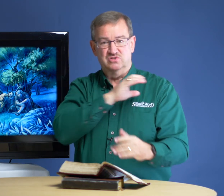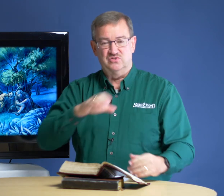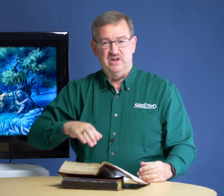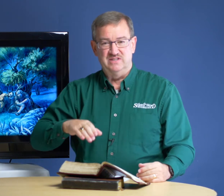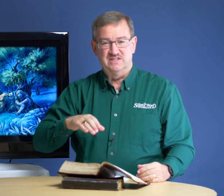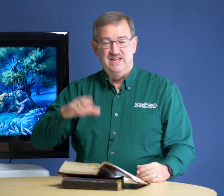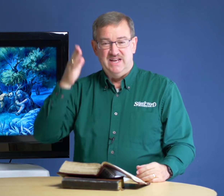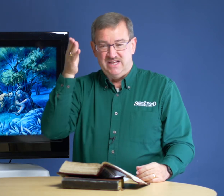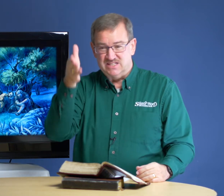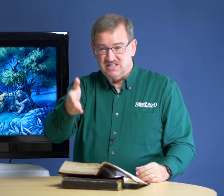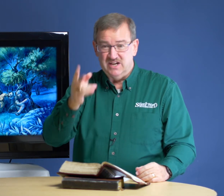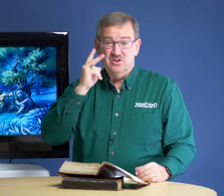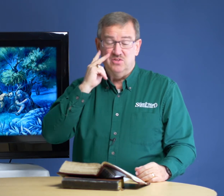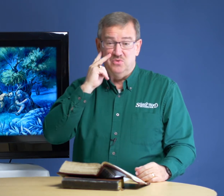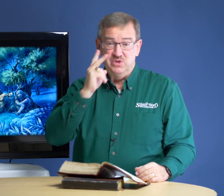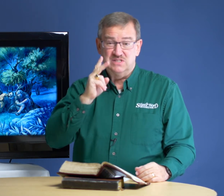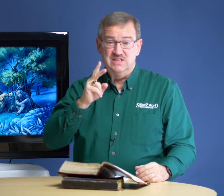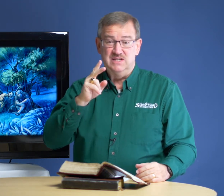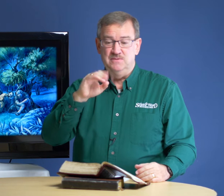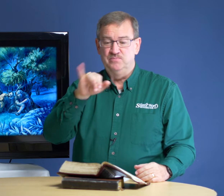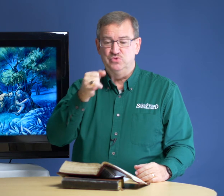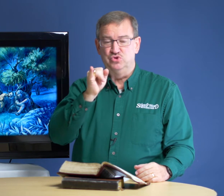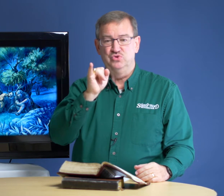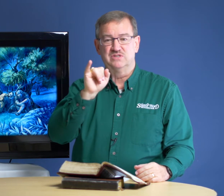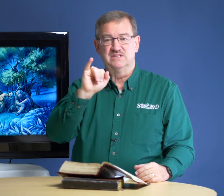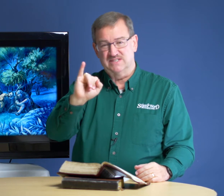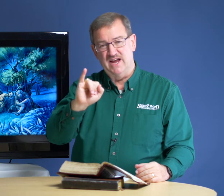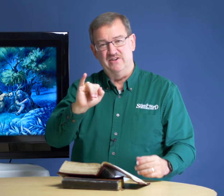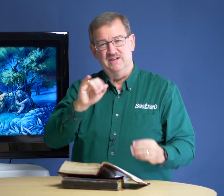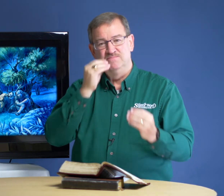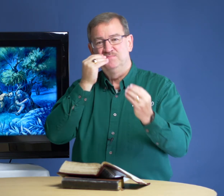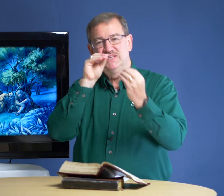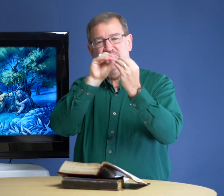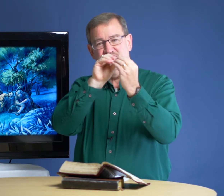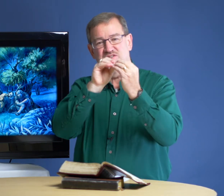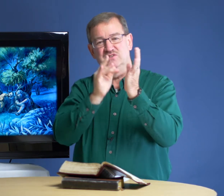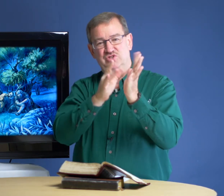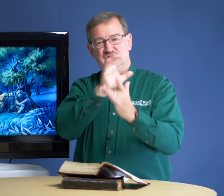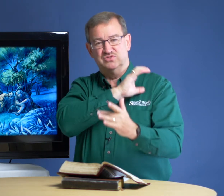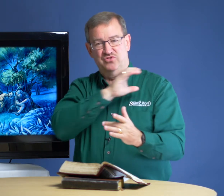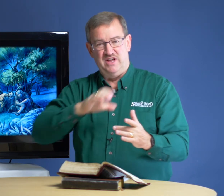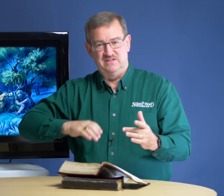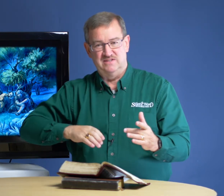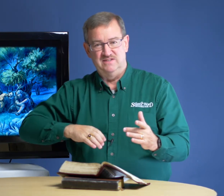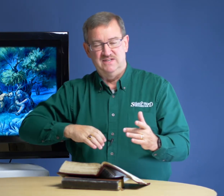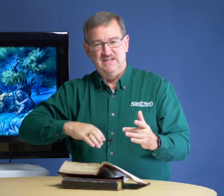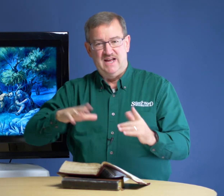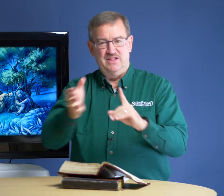Christ. It's there that we see Judas Iscariot kiss Jesus Christ. And